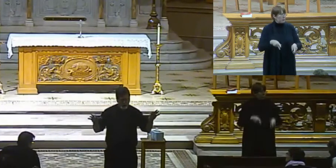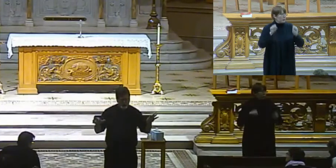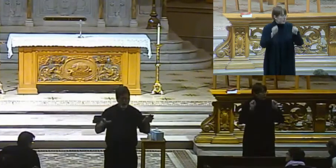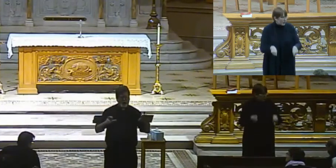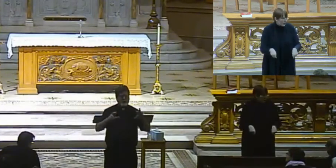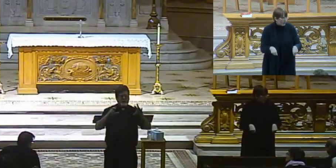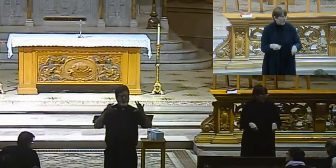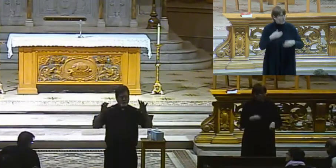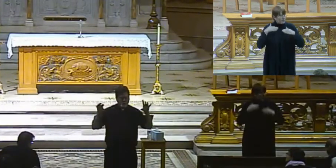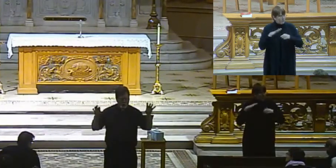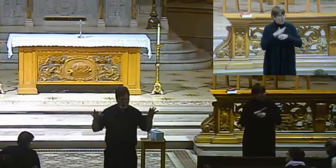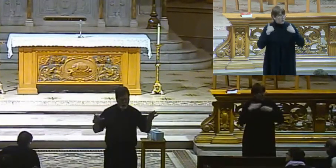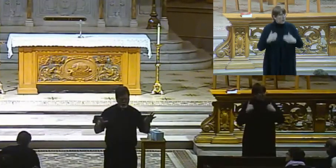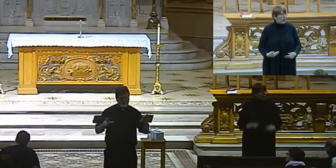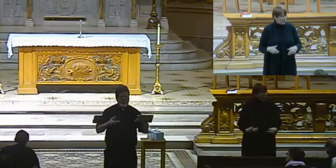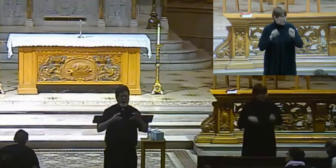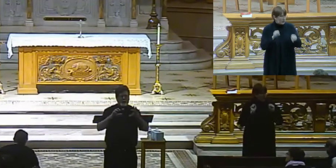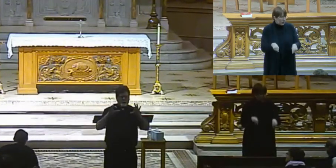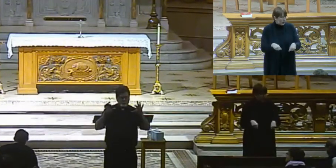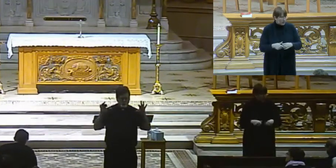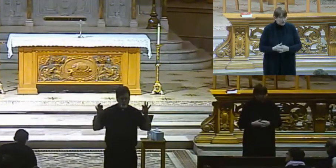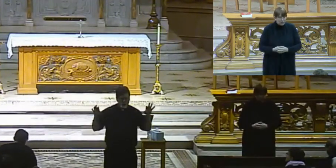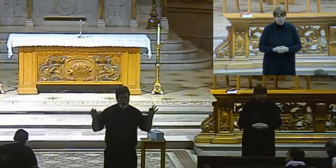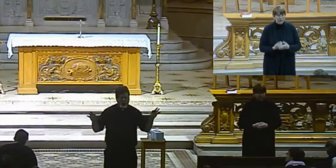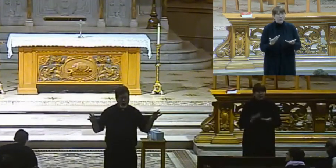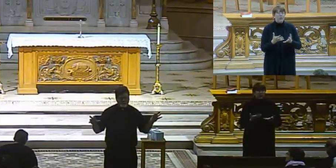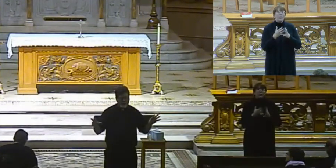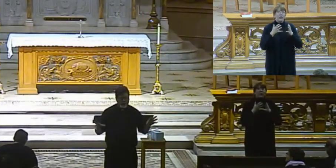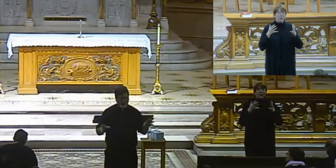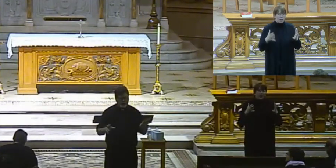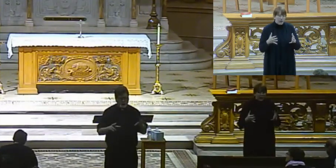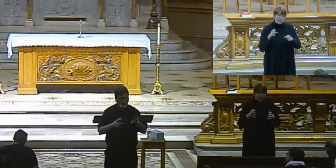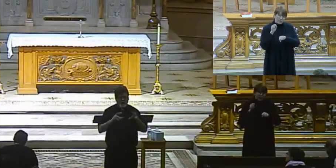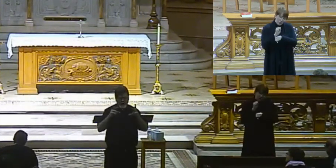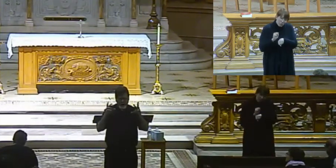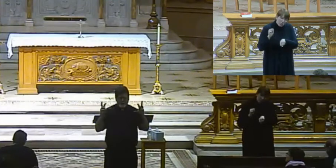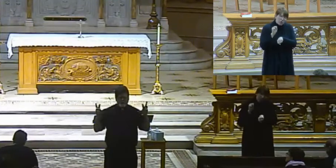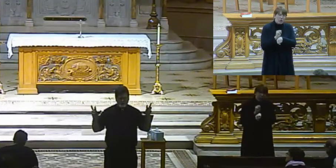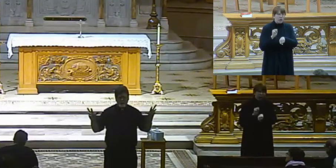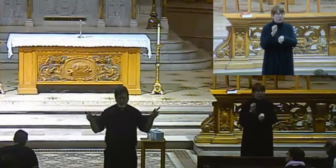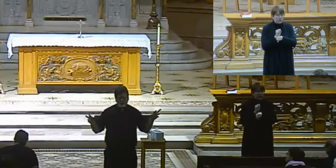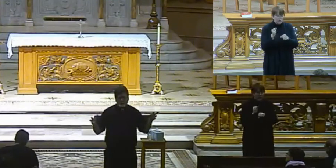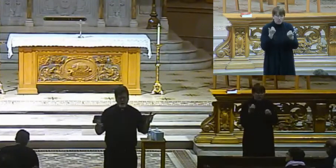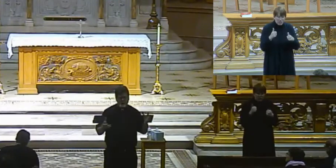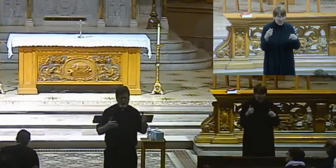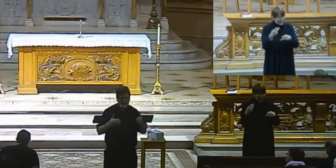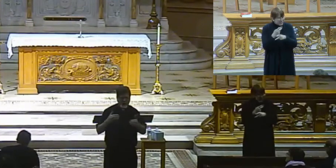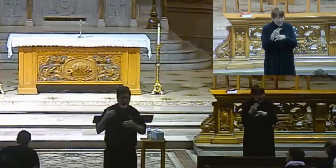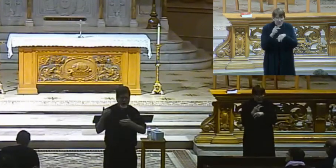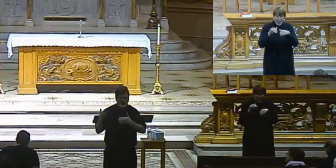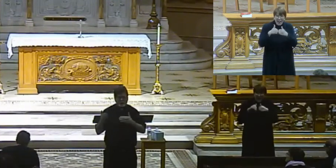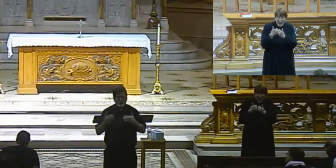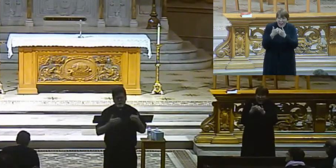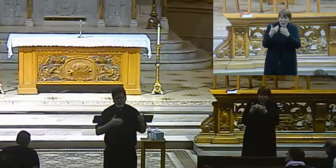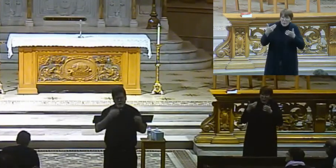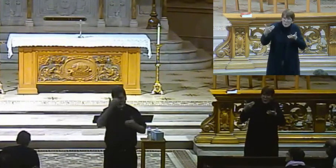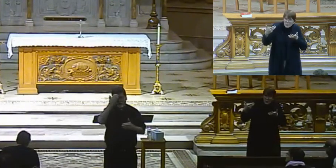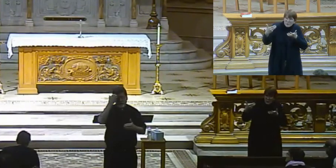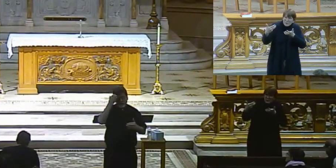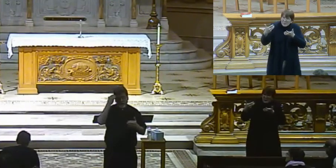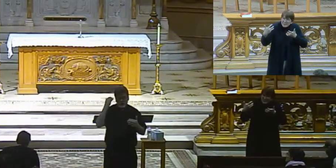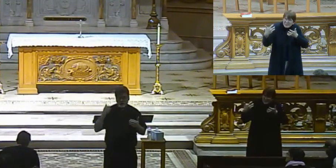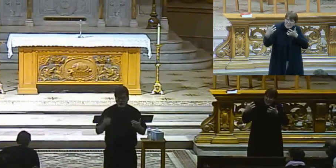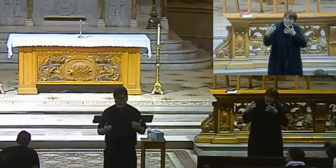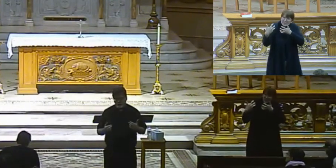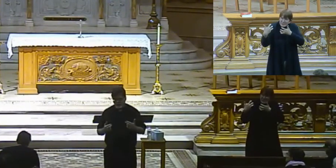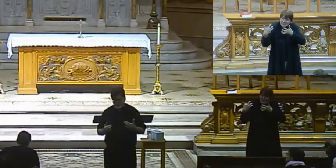is dialogue and there is work at trying to learn how to be with one another and to resolve some of